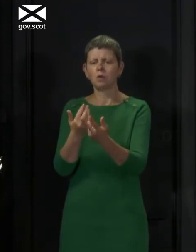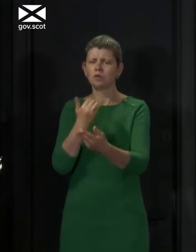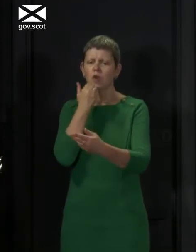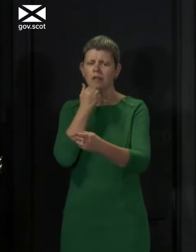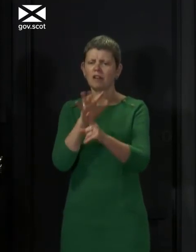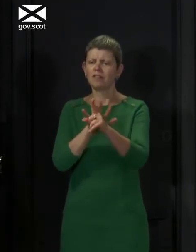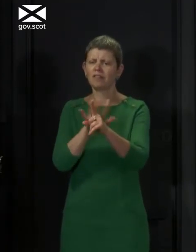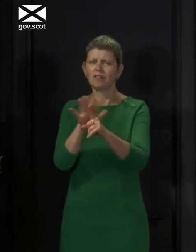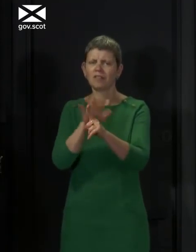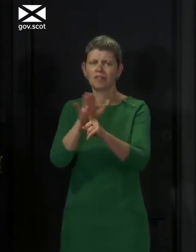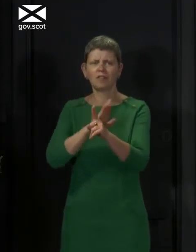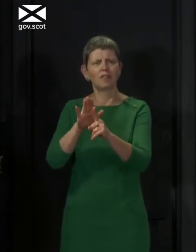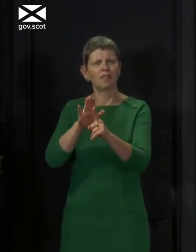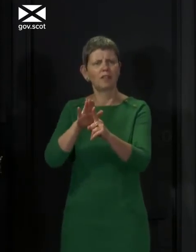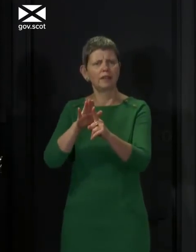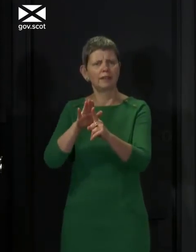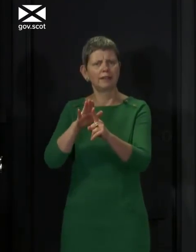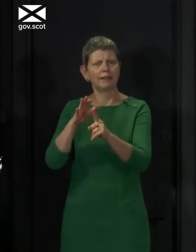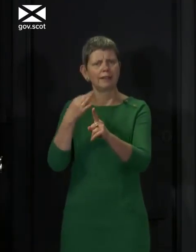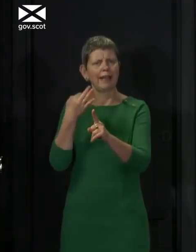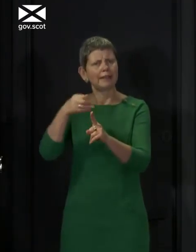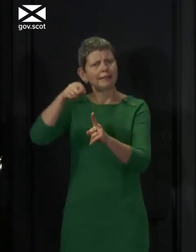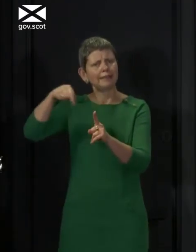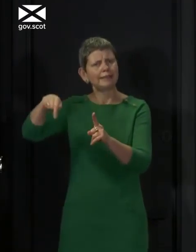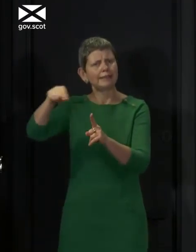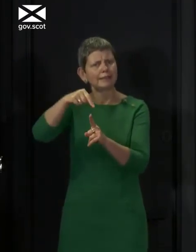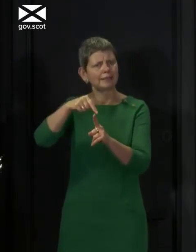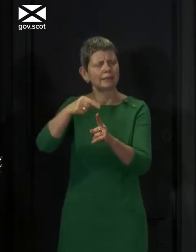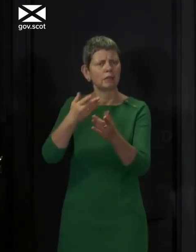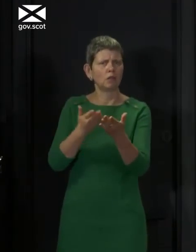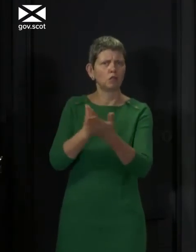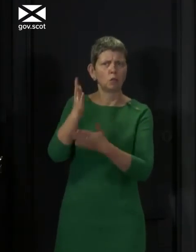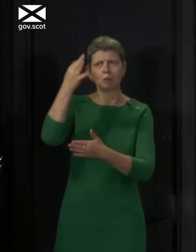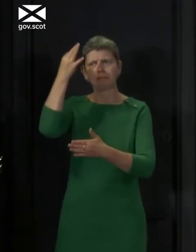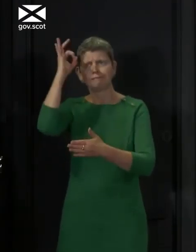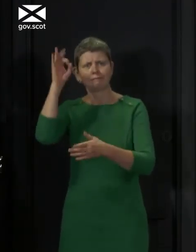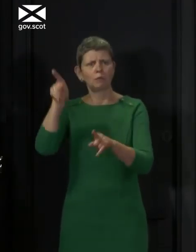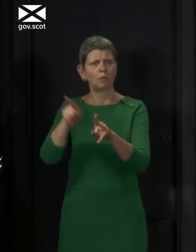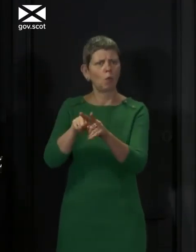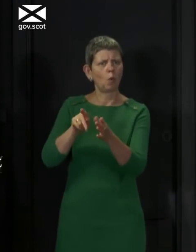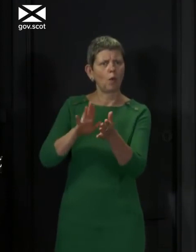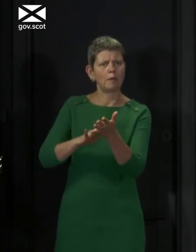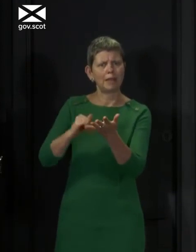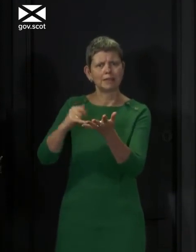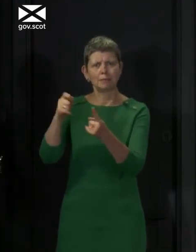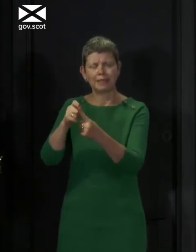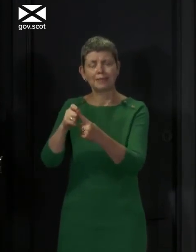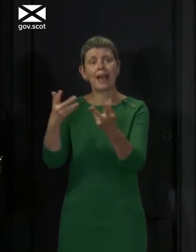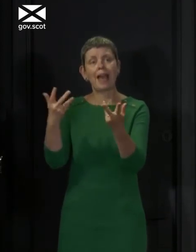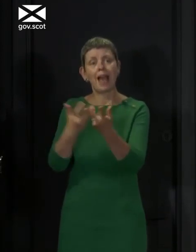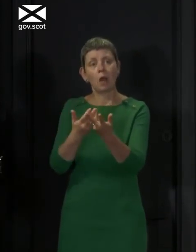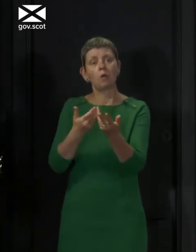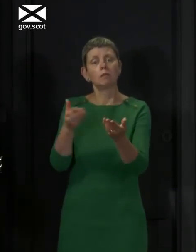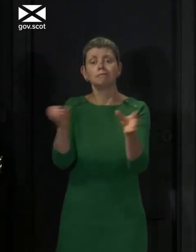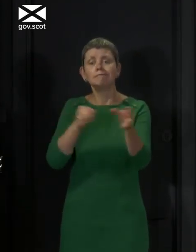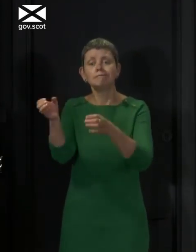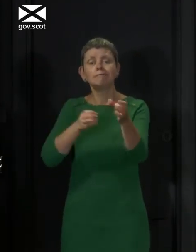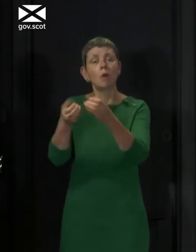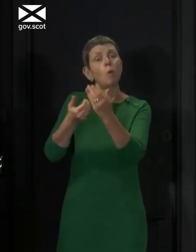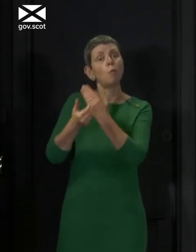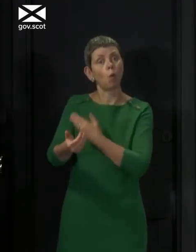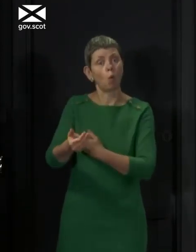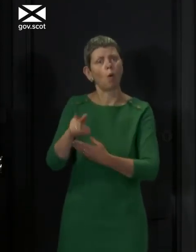and in those we elect into, whether it's council chambers across the country or the Scottish Parliament, and these things will continue.